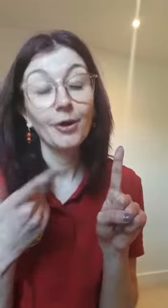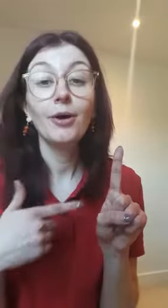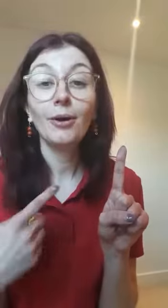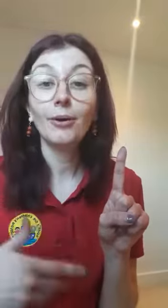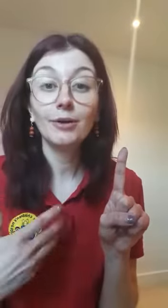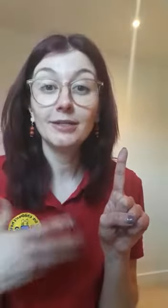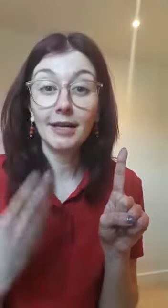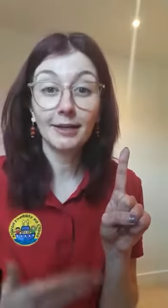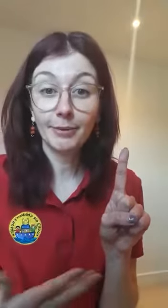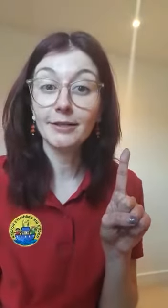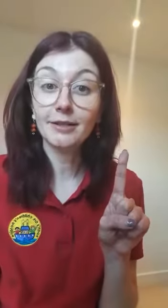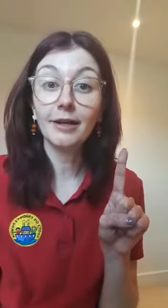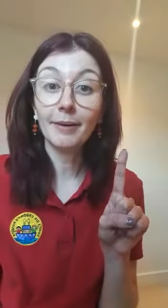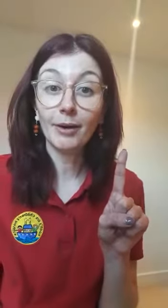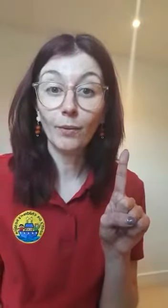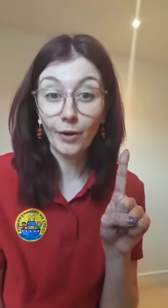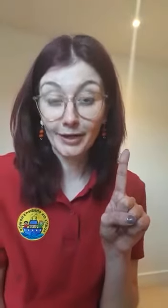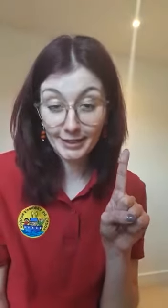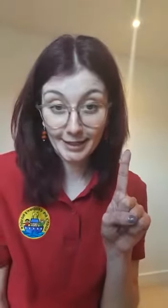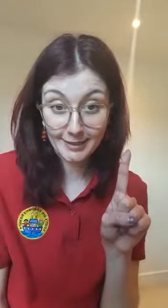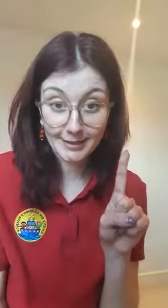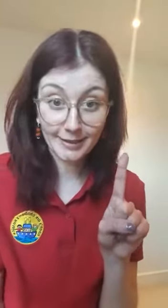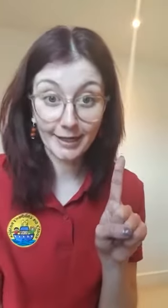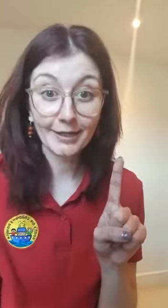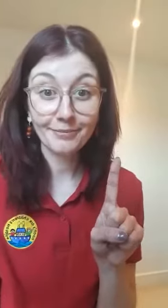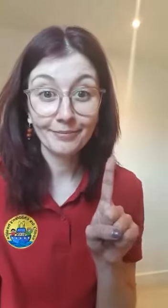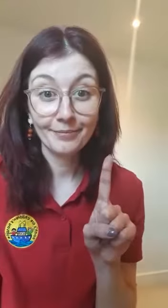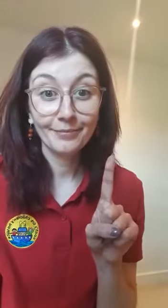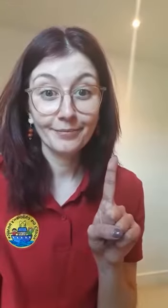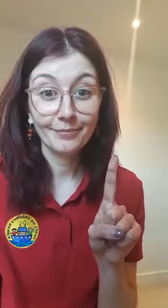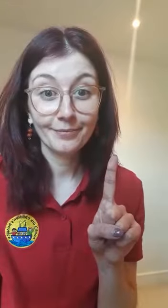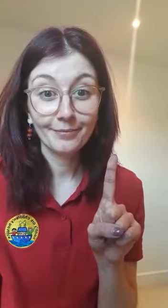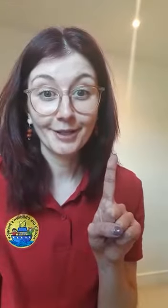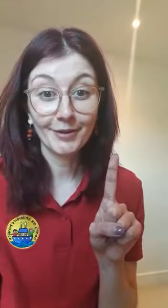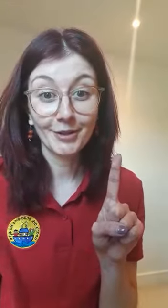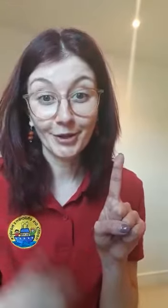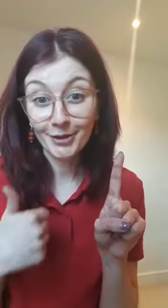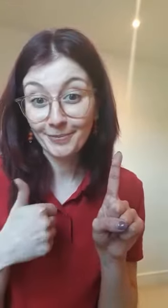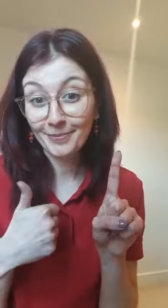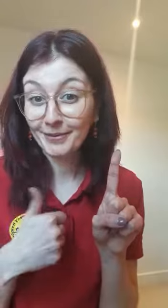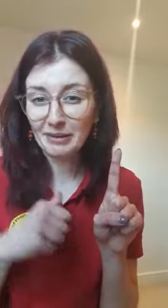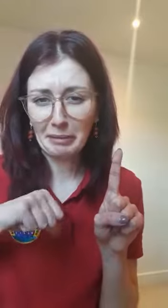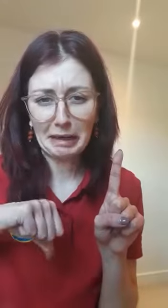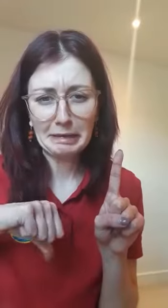Or you can tell the person about what it tastes like. If it's good. If it's bad.